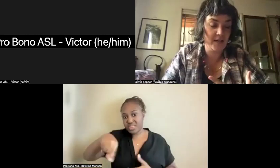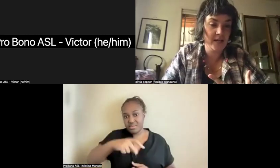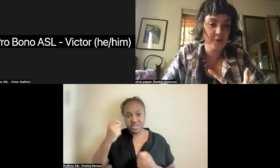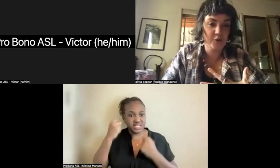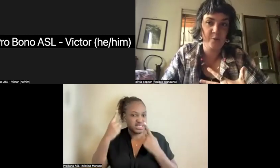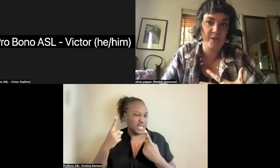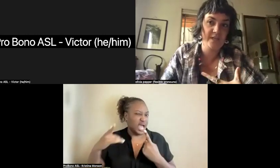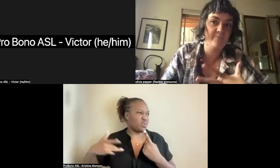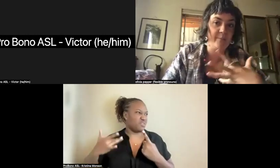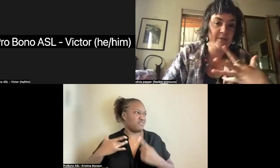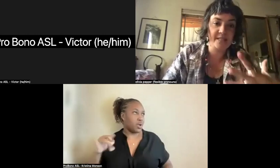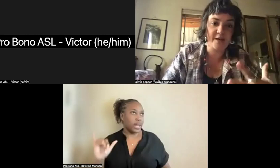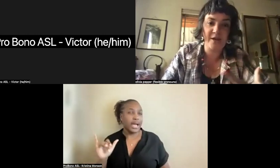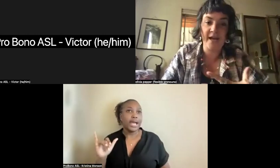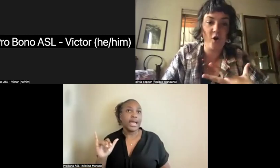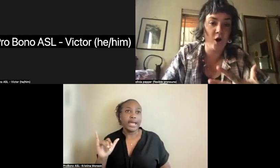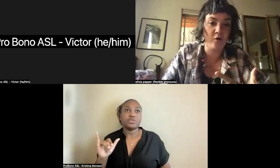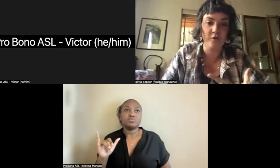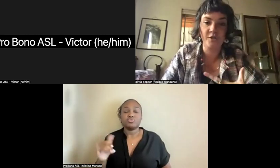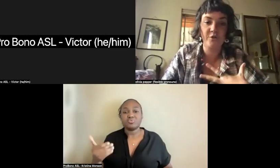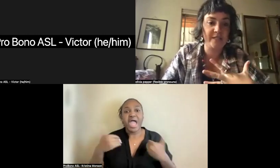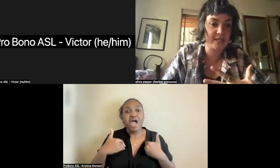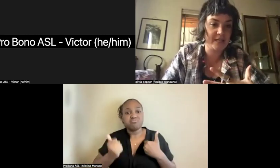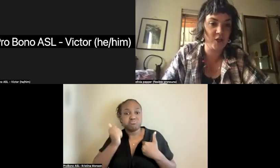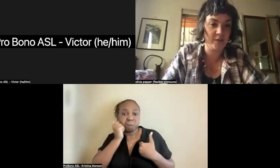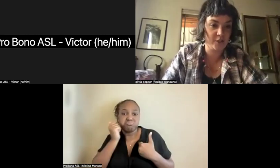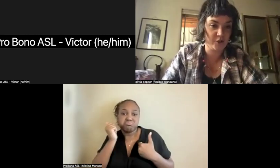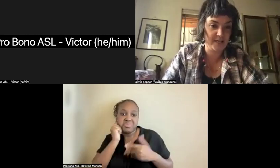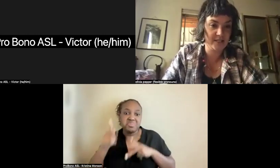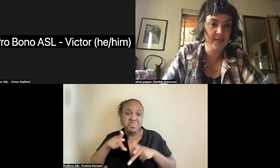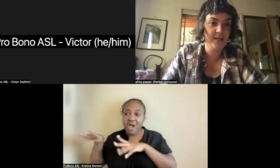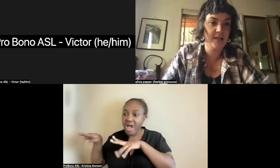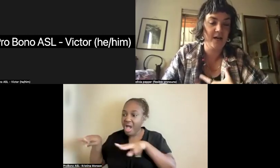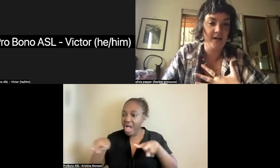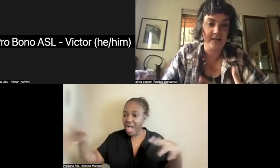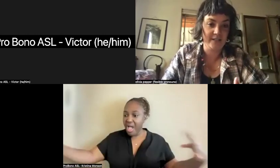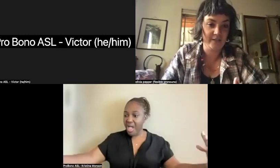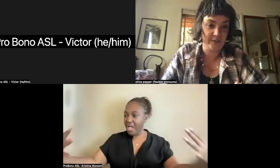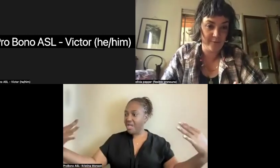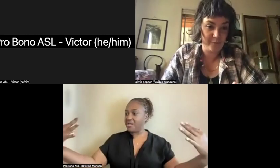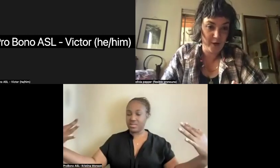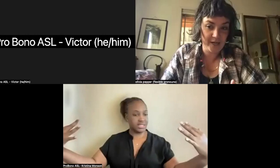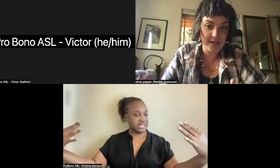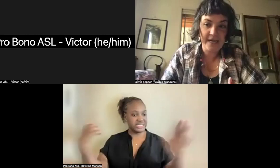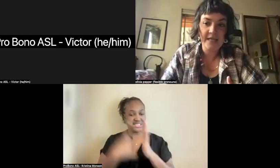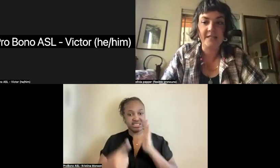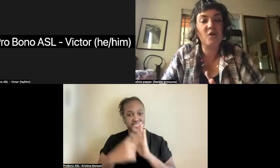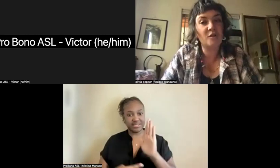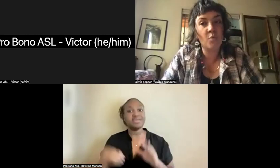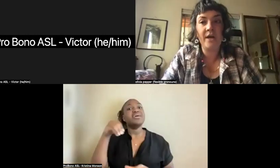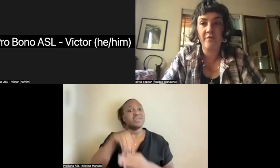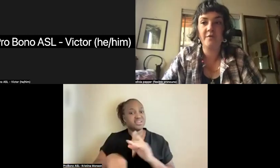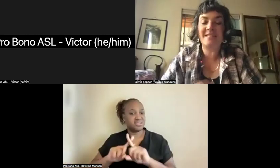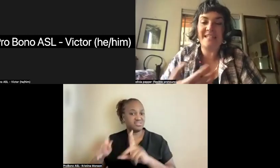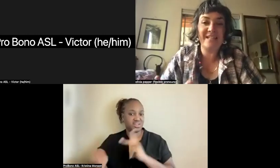like to be maybe stared at, ogled, critiqued on the street in a different type of body. This is